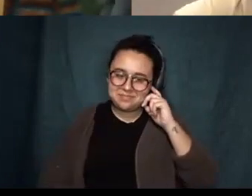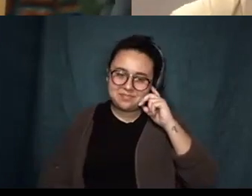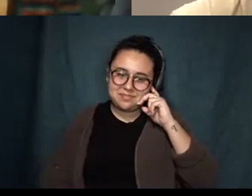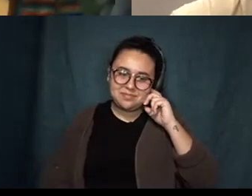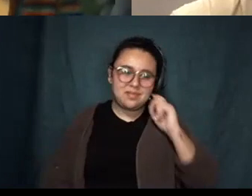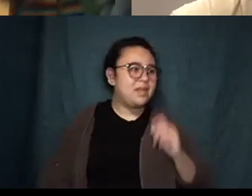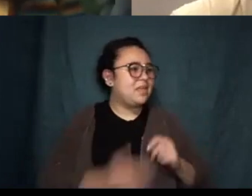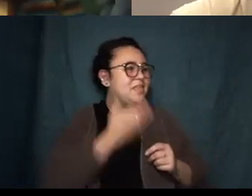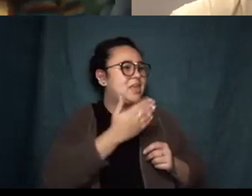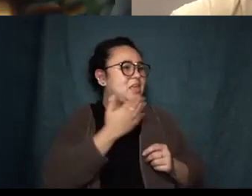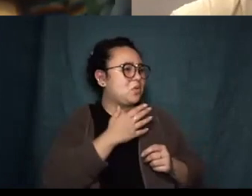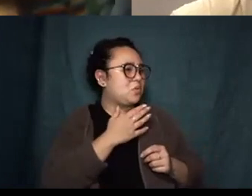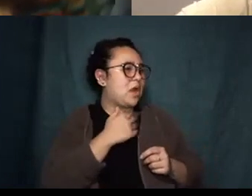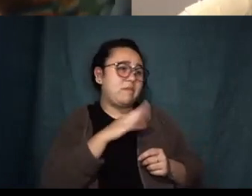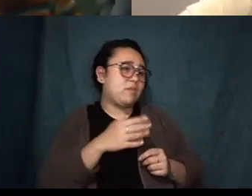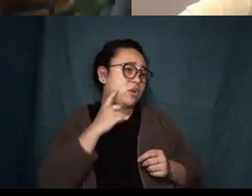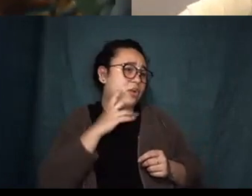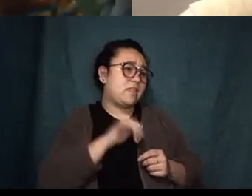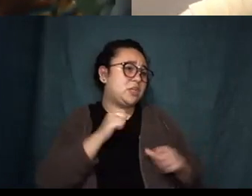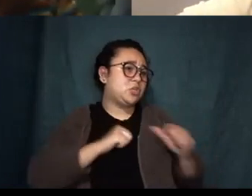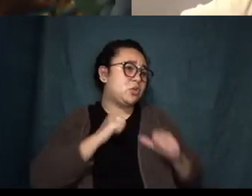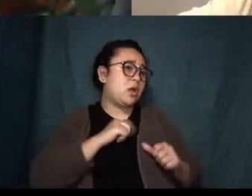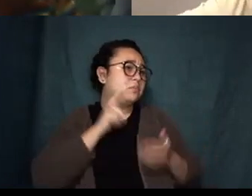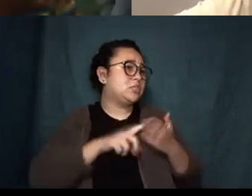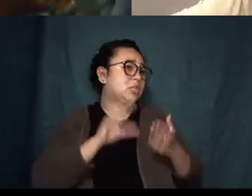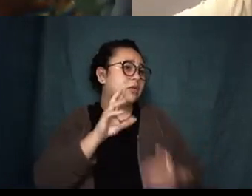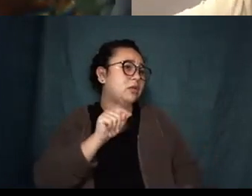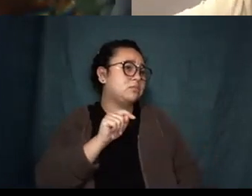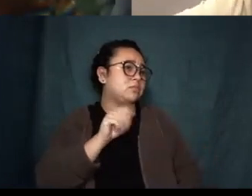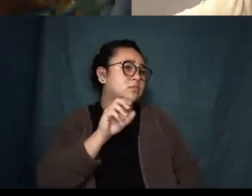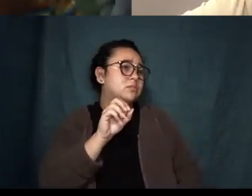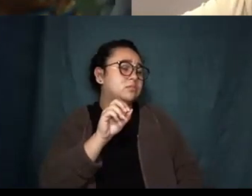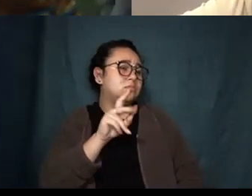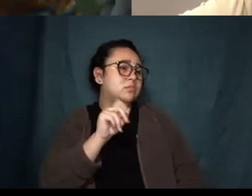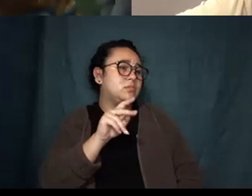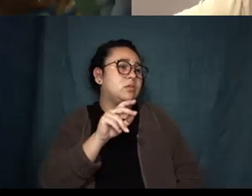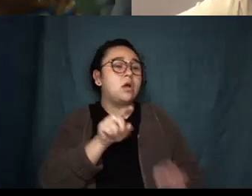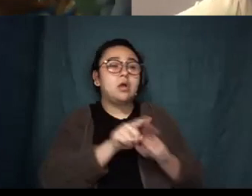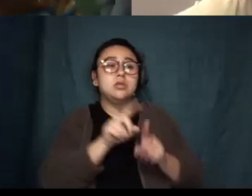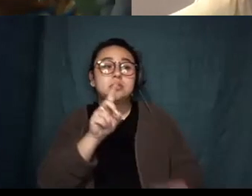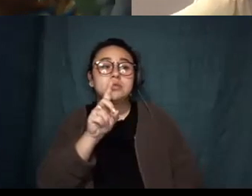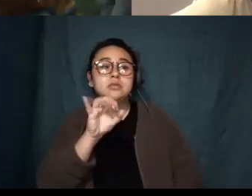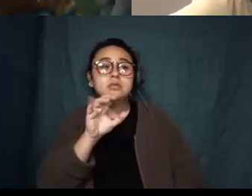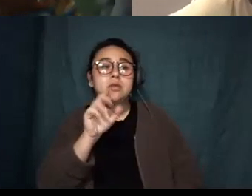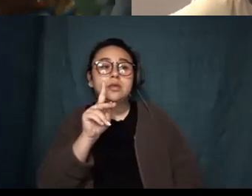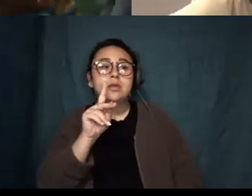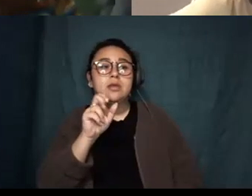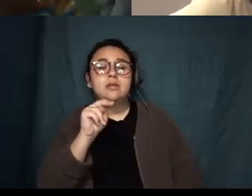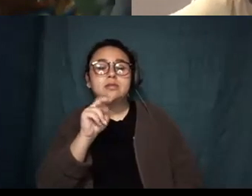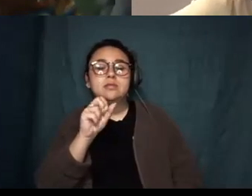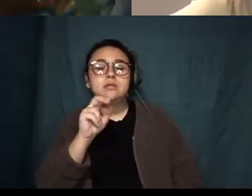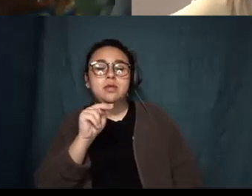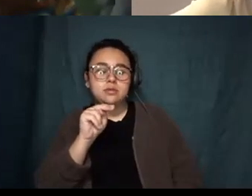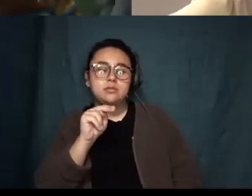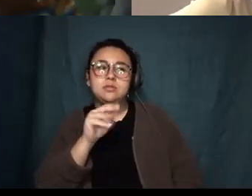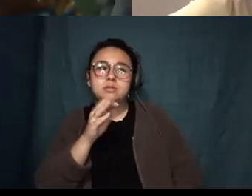I've never heard of that show so I'm gonna go check it out um and also Dickinson I think comes back to Apple TV next month and I love that